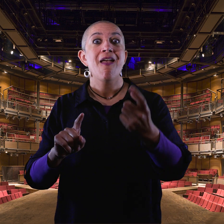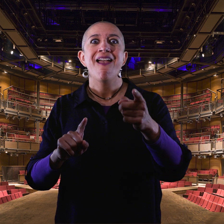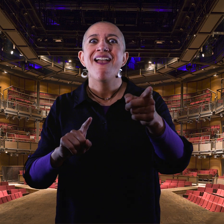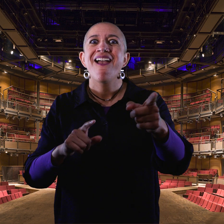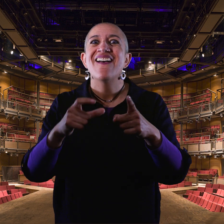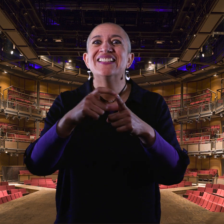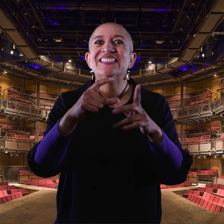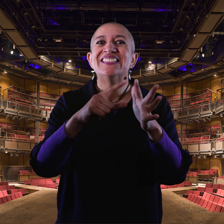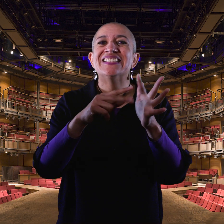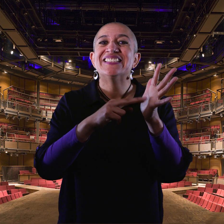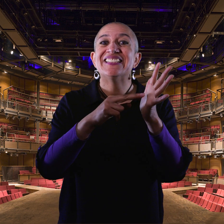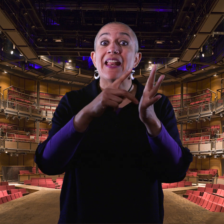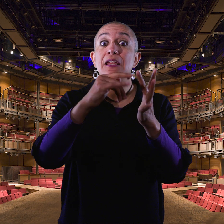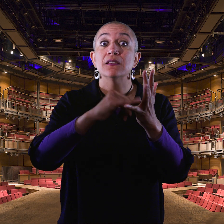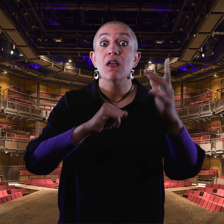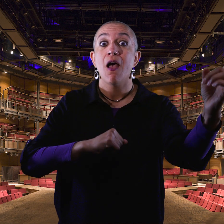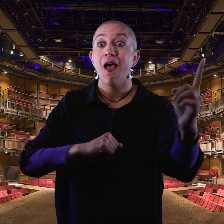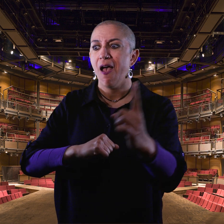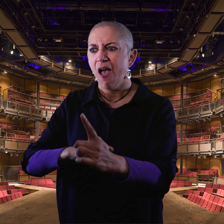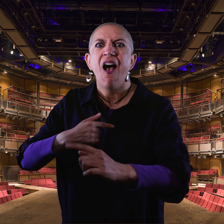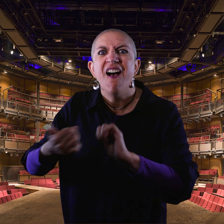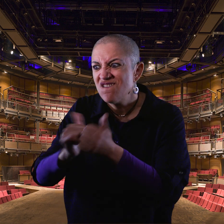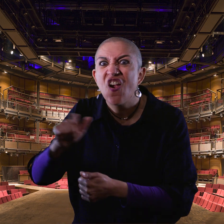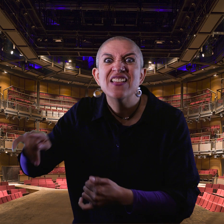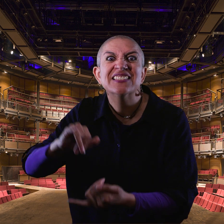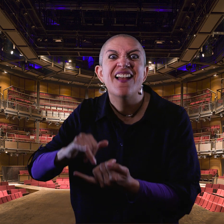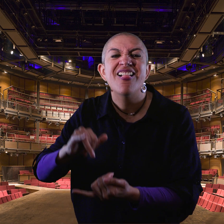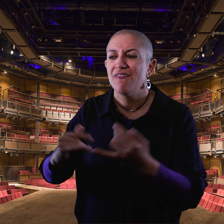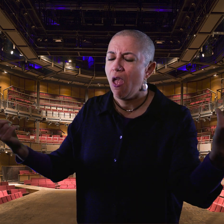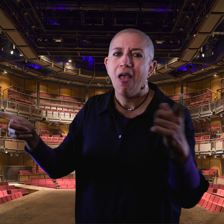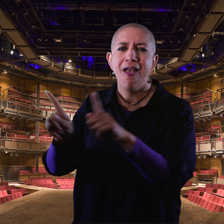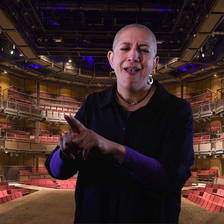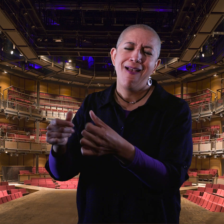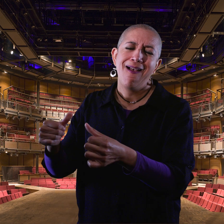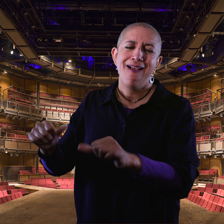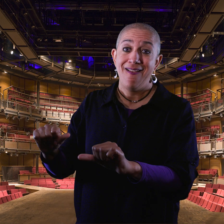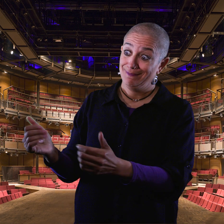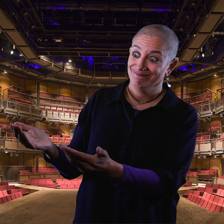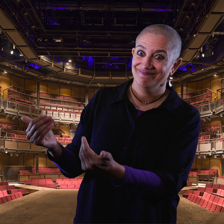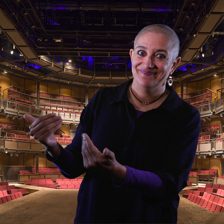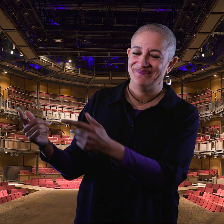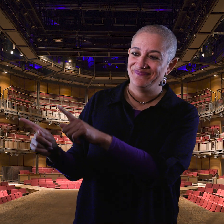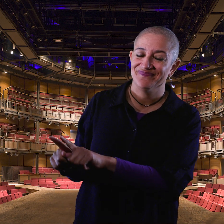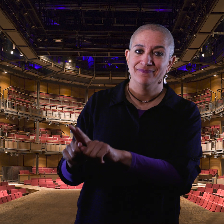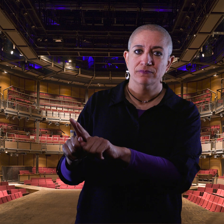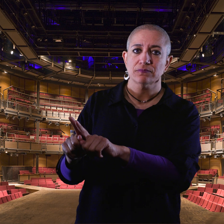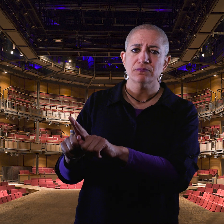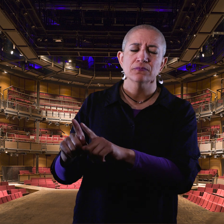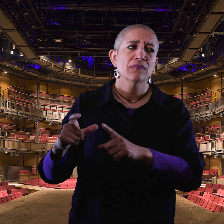he offers the father anything